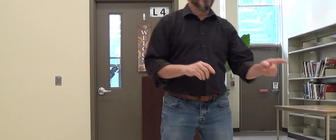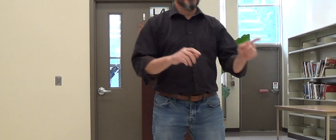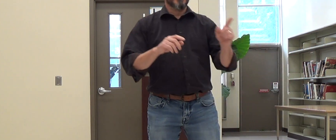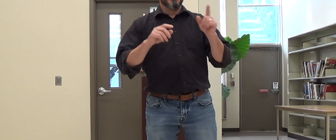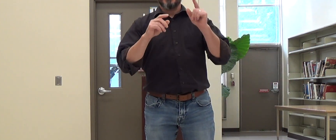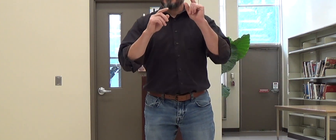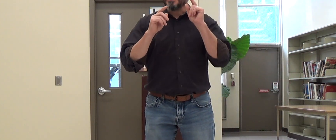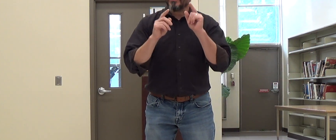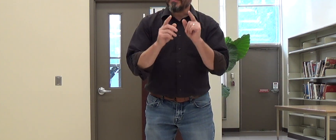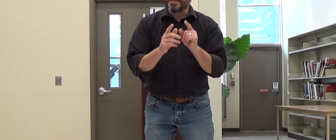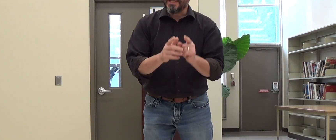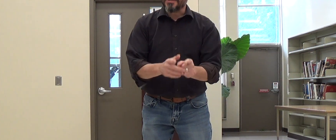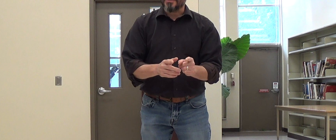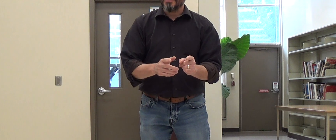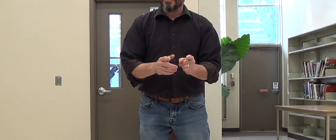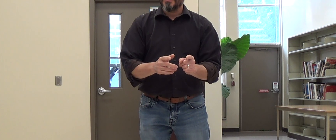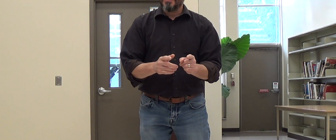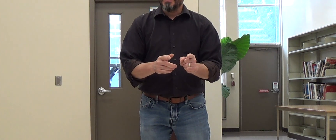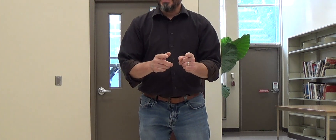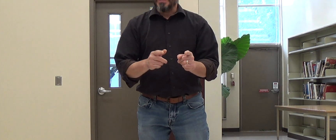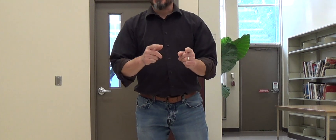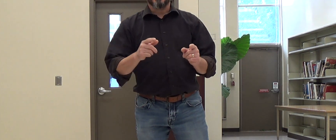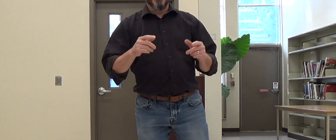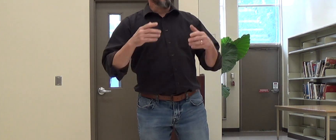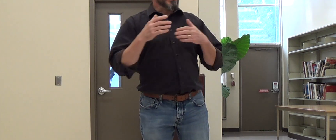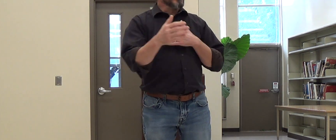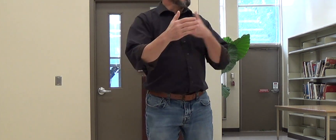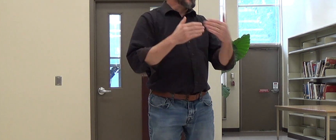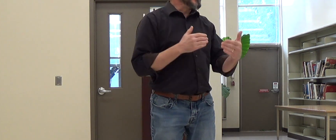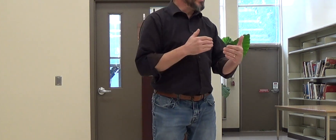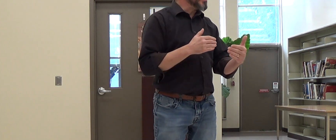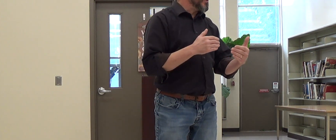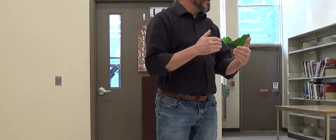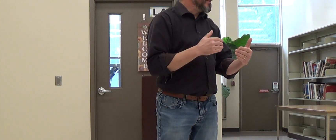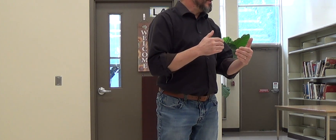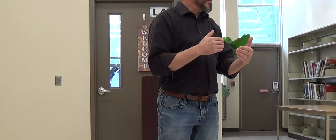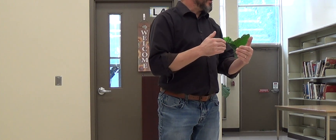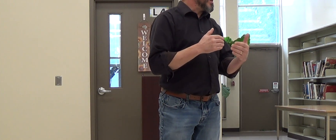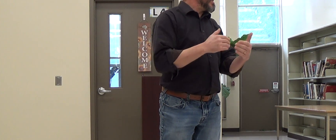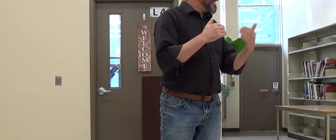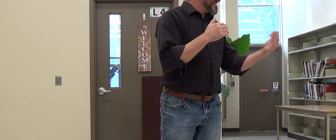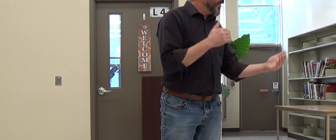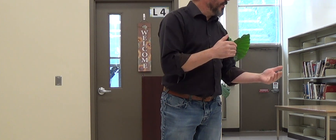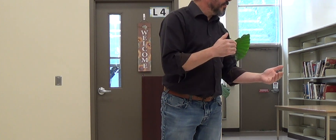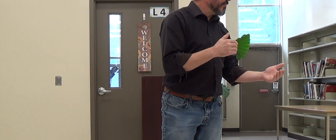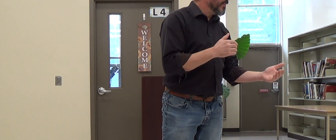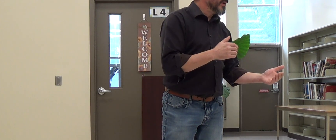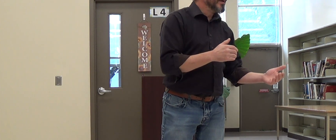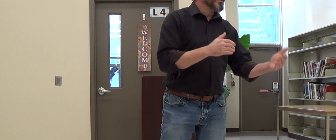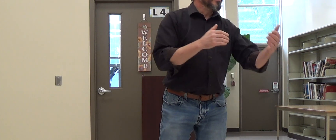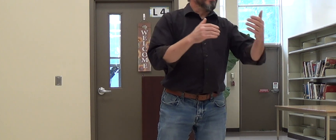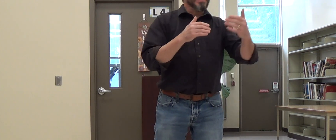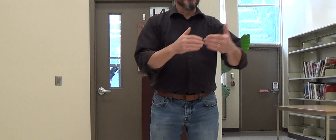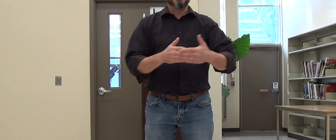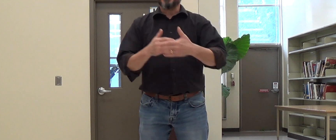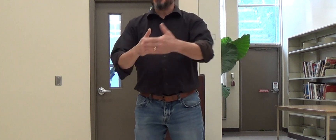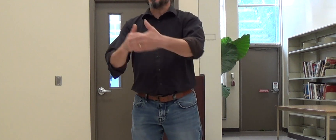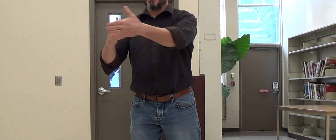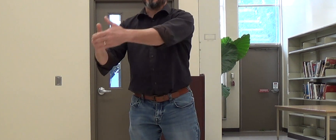they crave attention. And so that one-on-one attention that they're not getting at home, they're getting from the teacher after